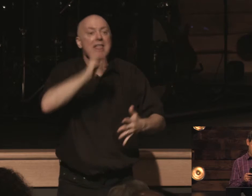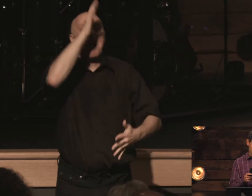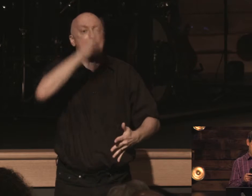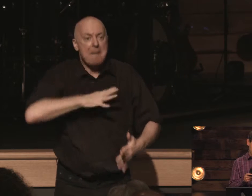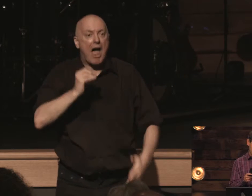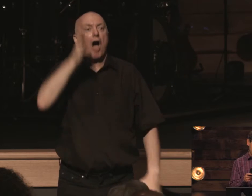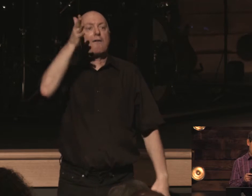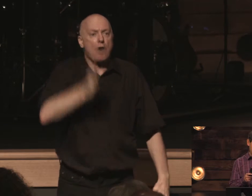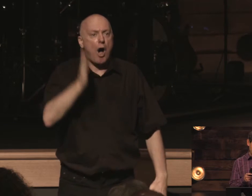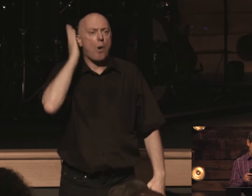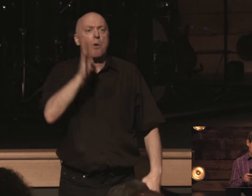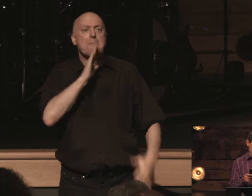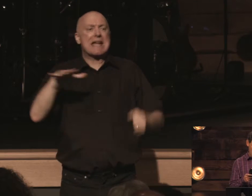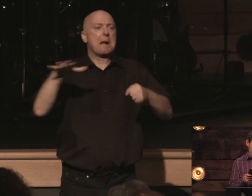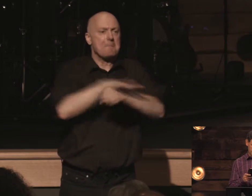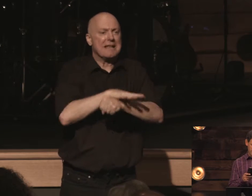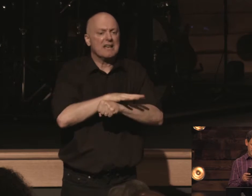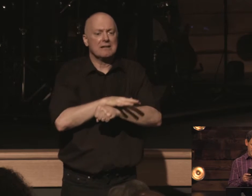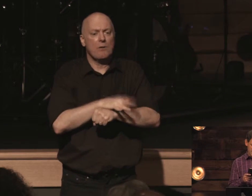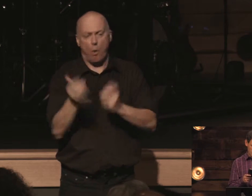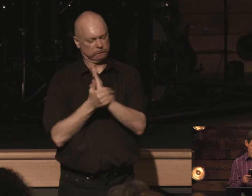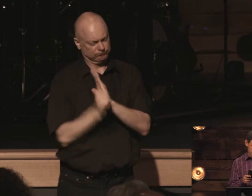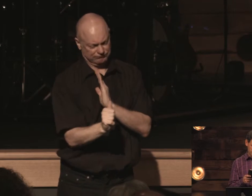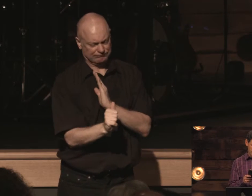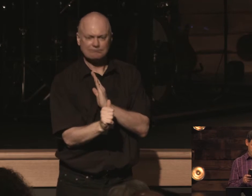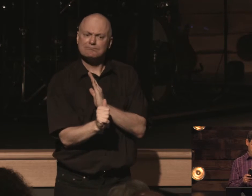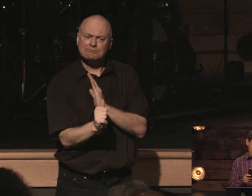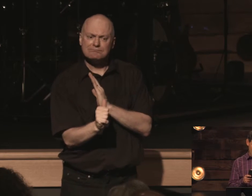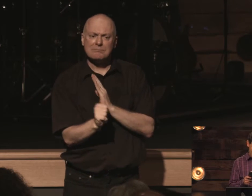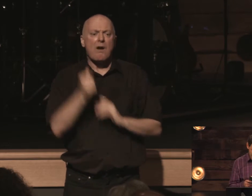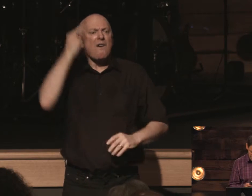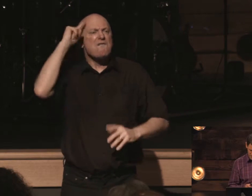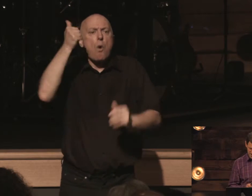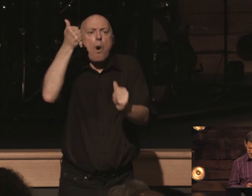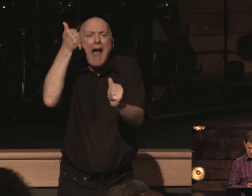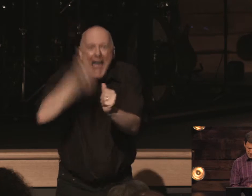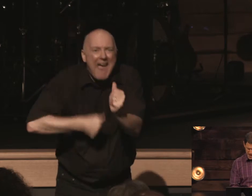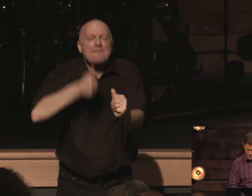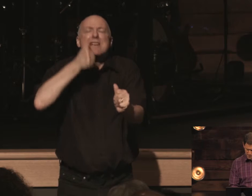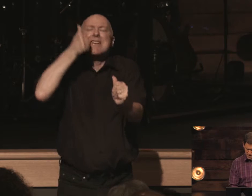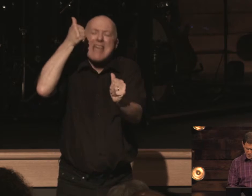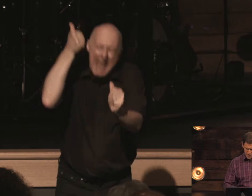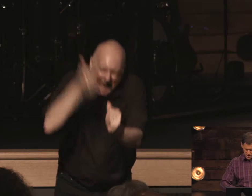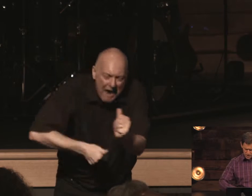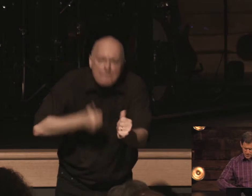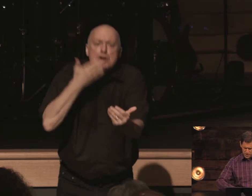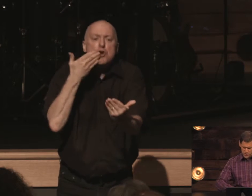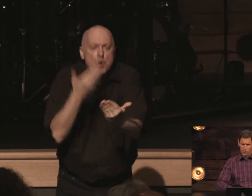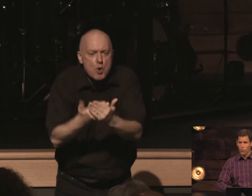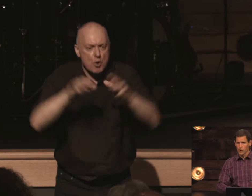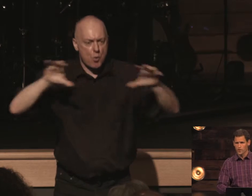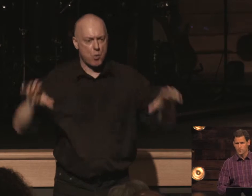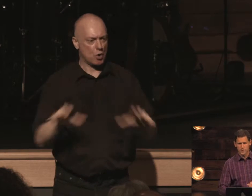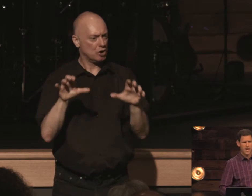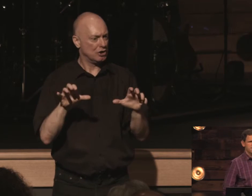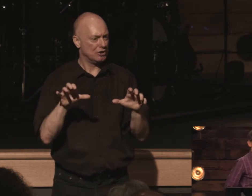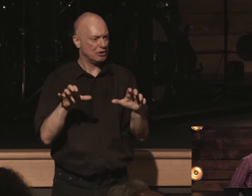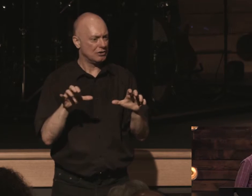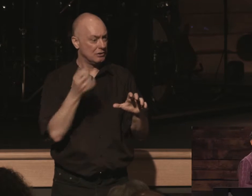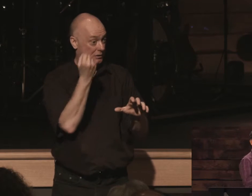may be complete or competent equipped for every for every good work okay so our